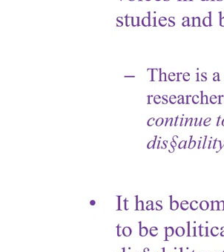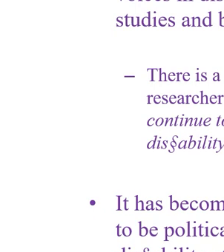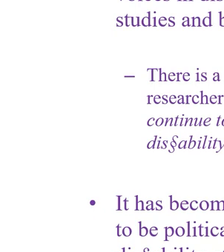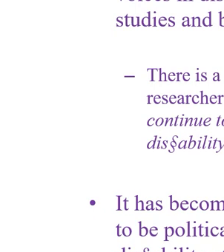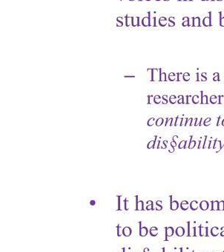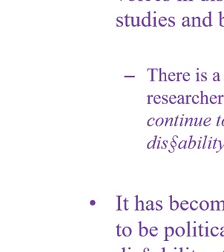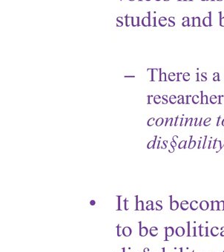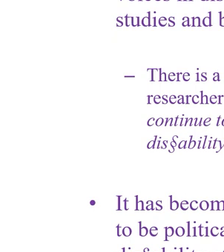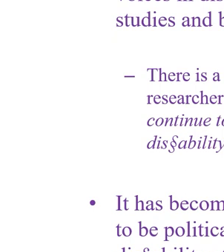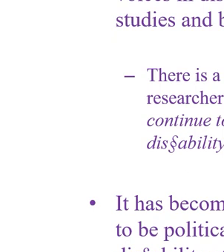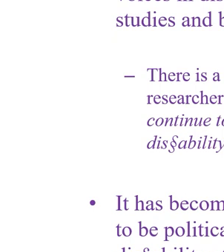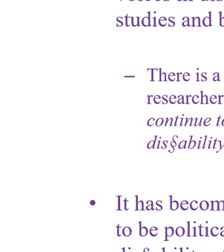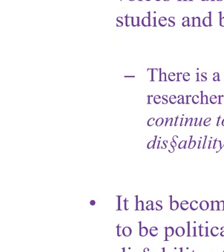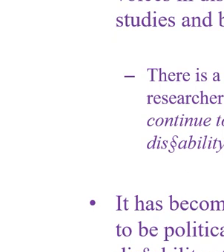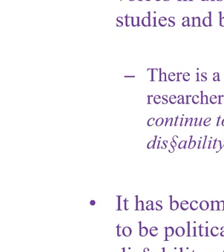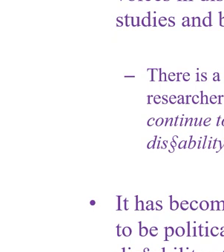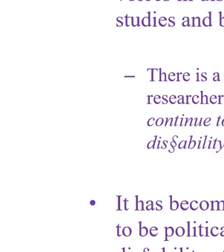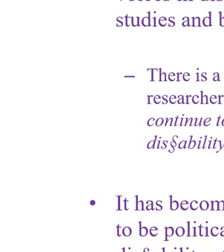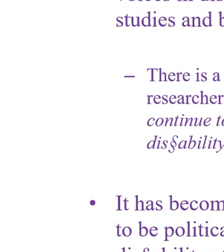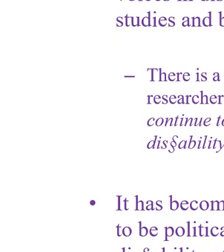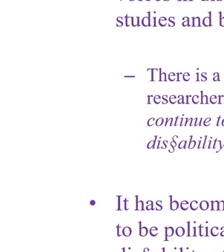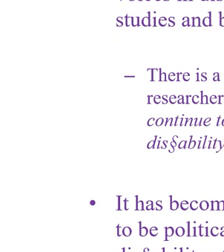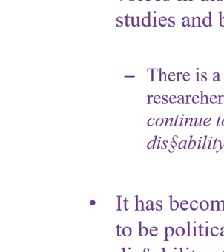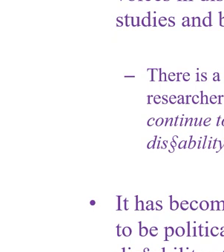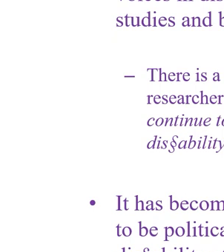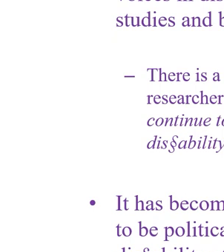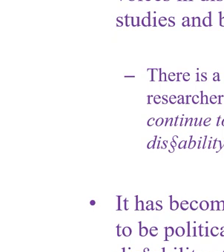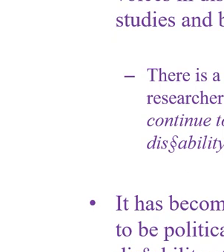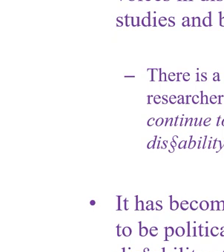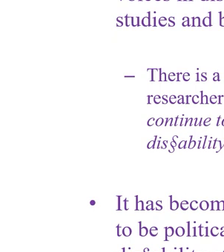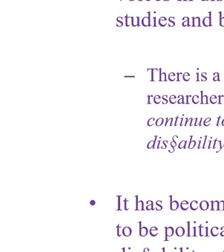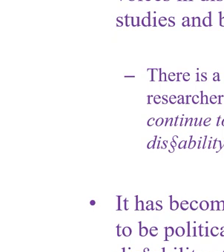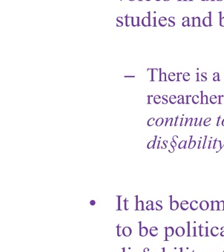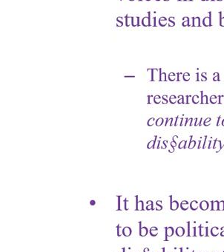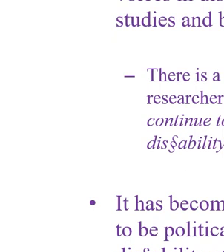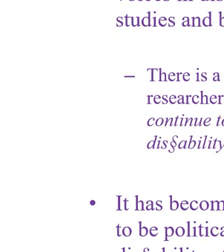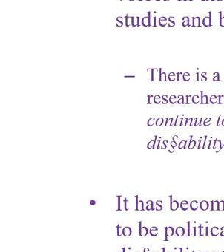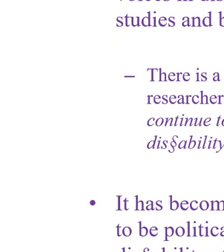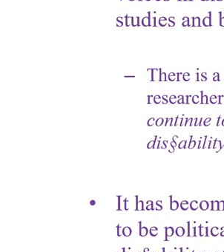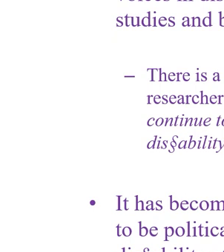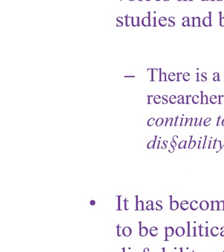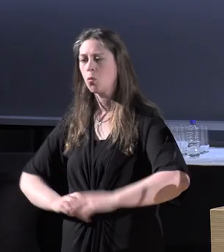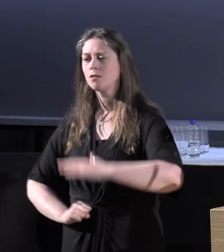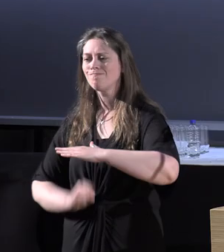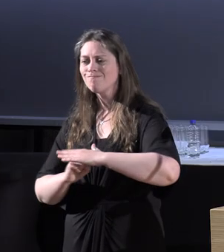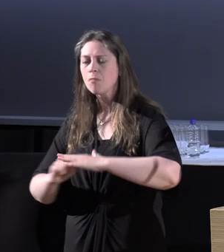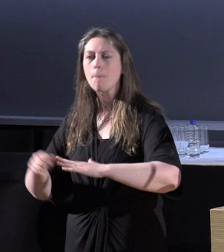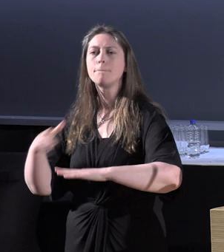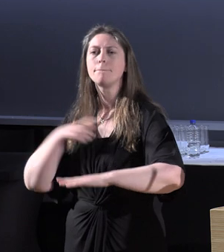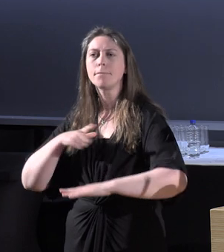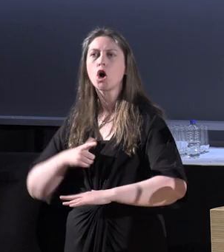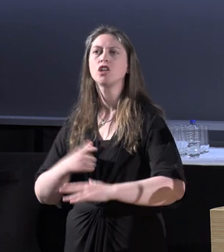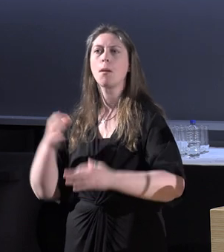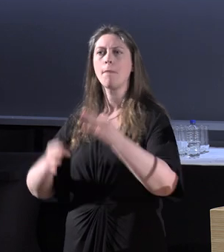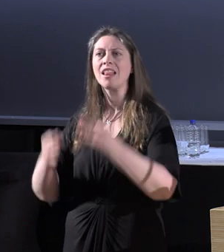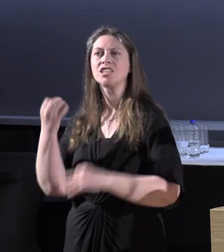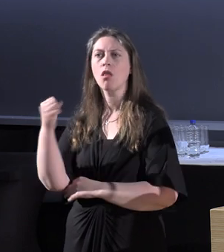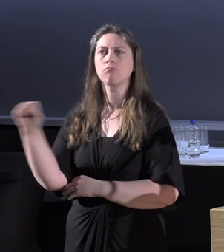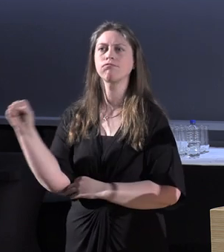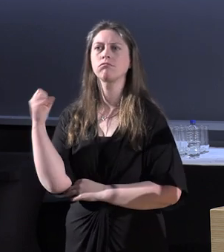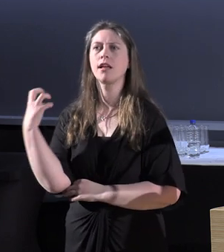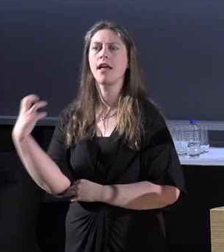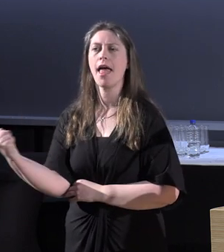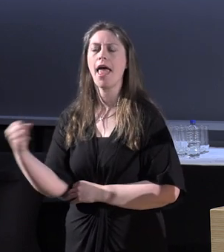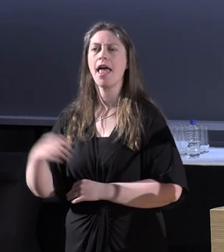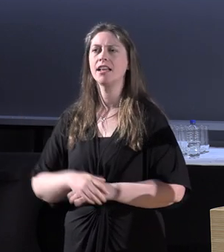foundation of disability studies was predicated on political action. And from left to right,